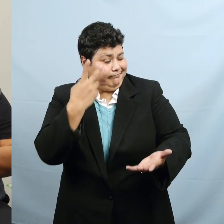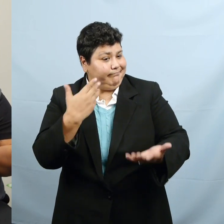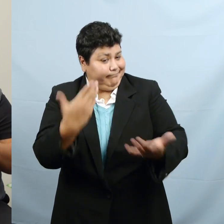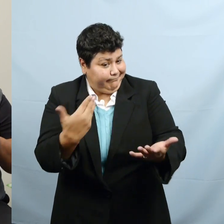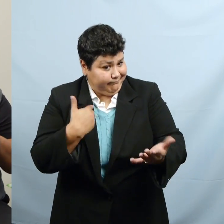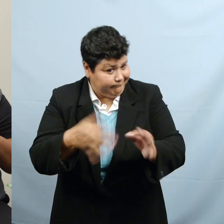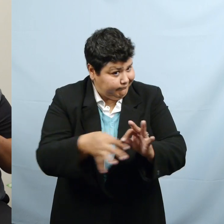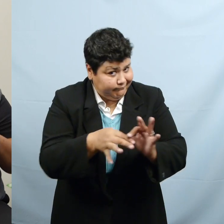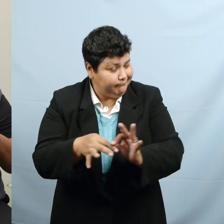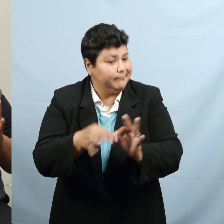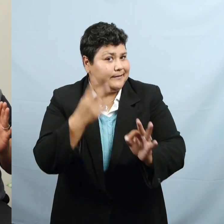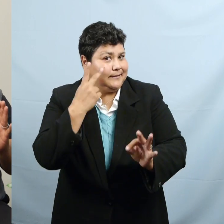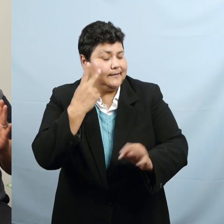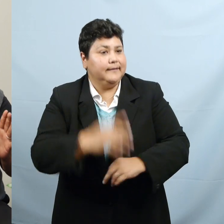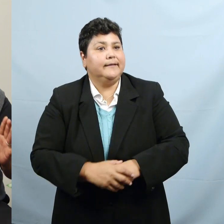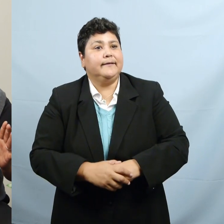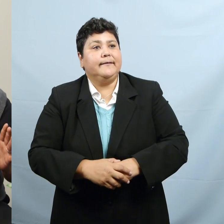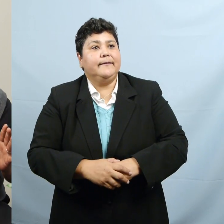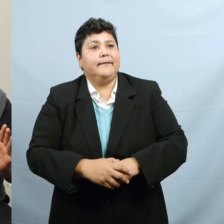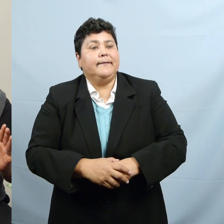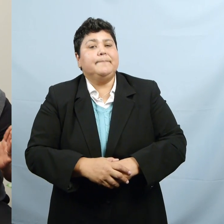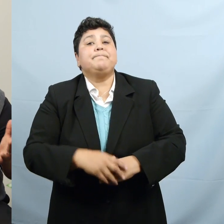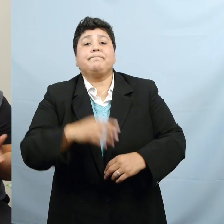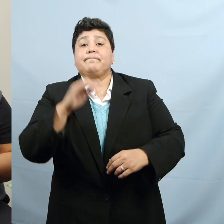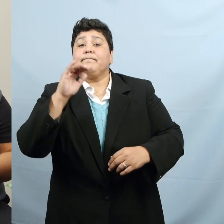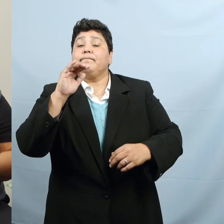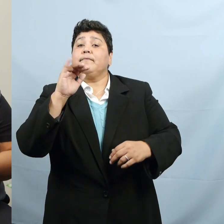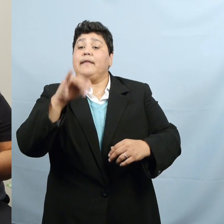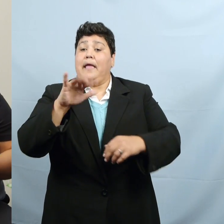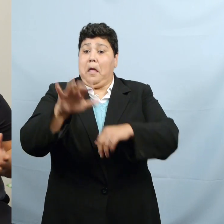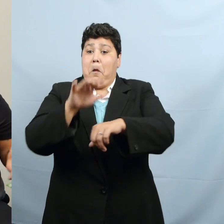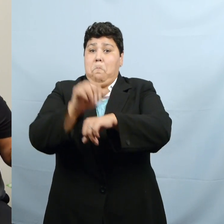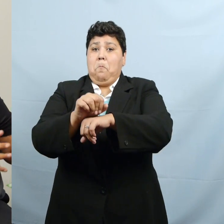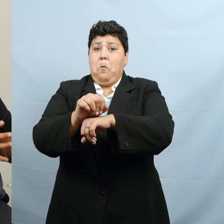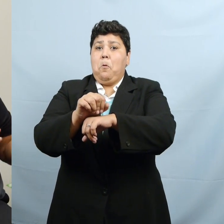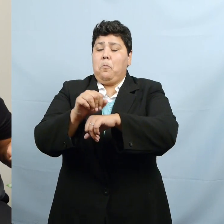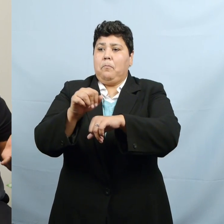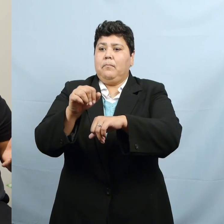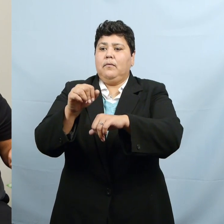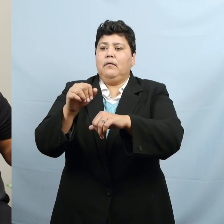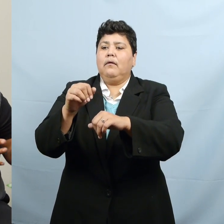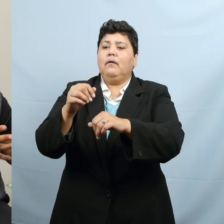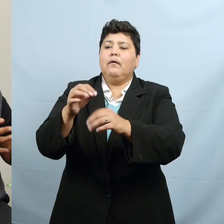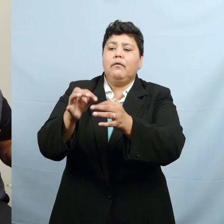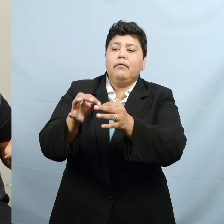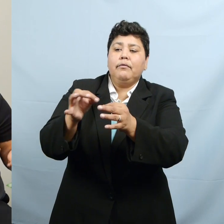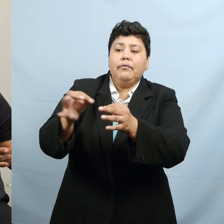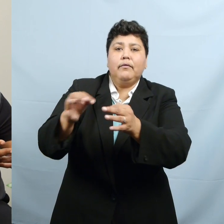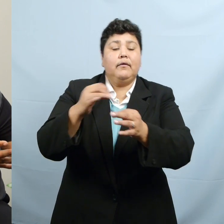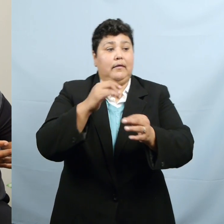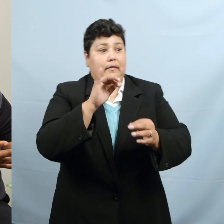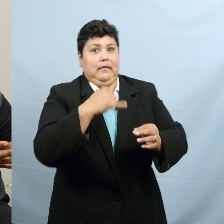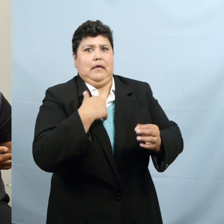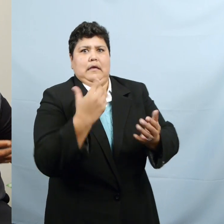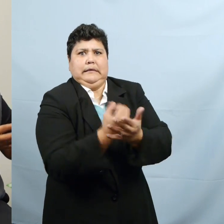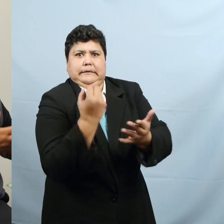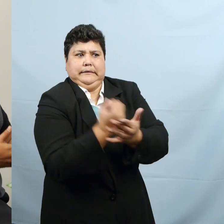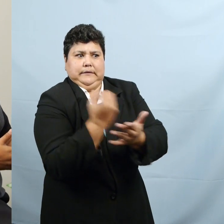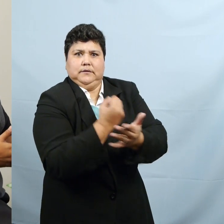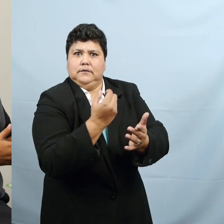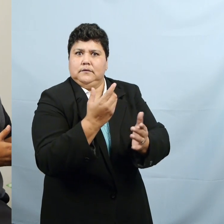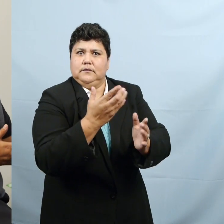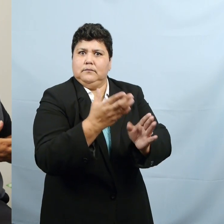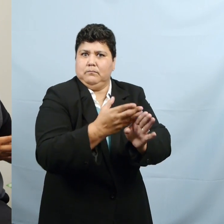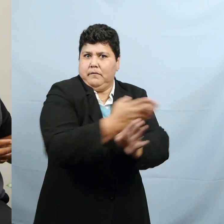-conference, I, because the appointment didn't happen right away, I took advantage of the time to, to get acquainted with the deaf person